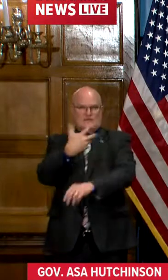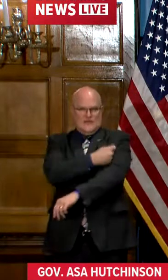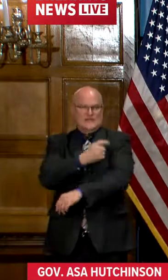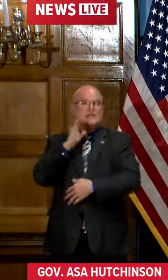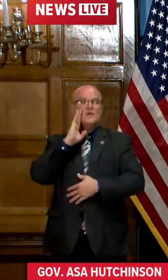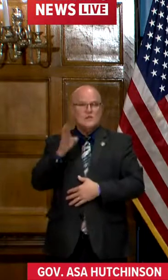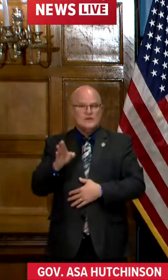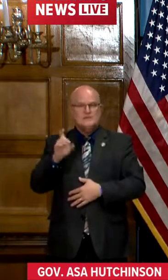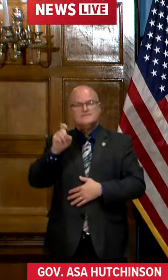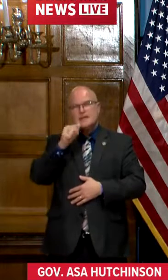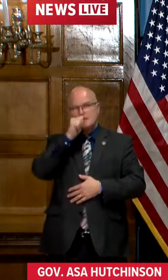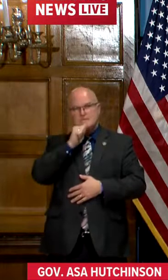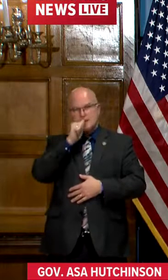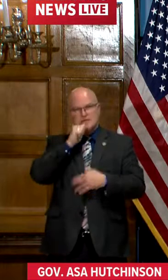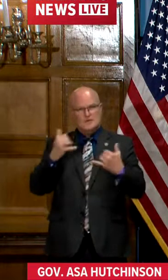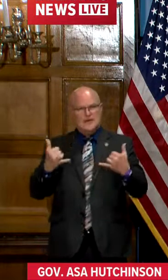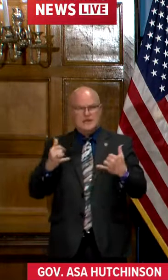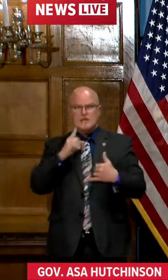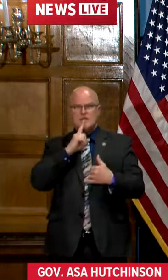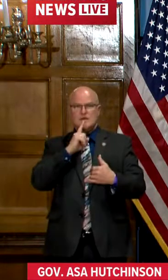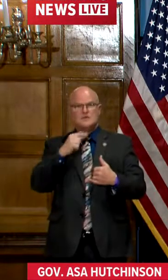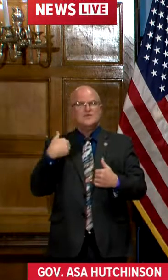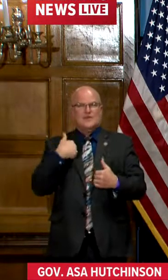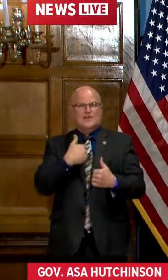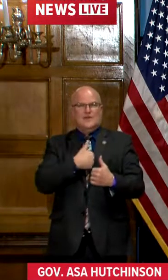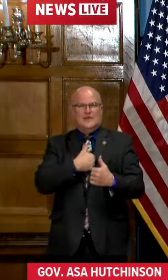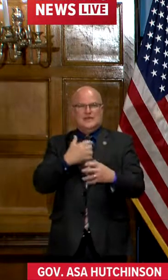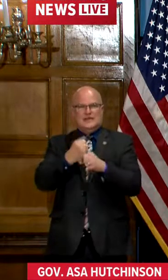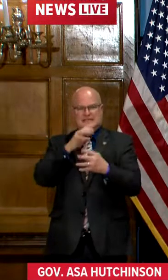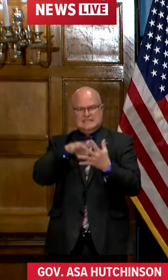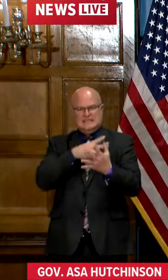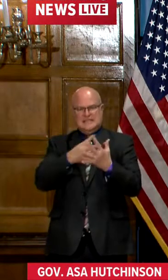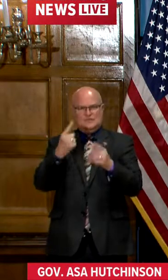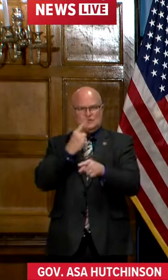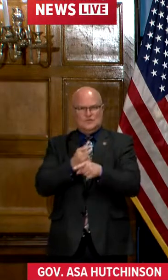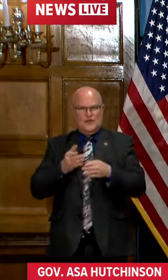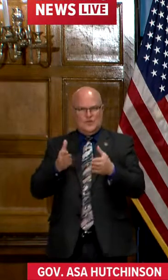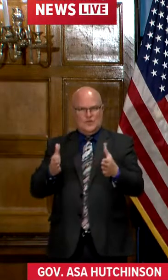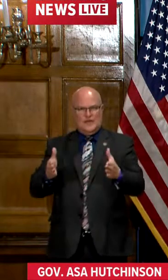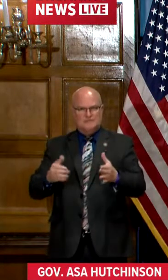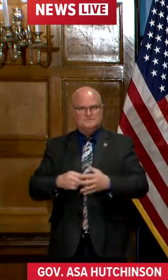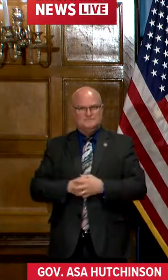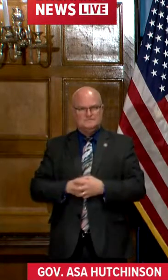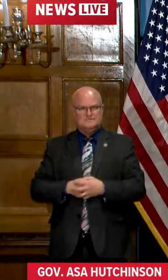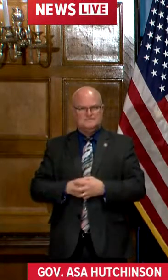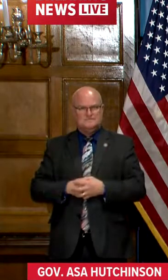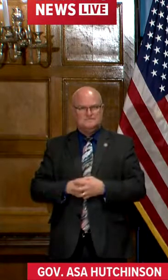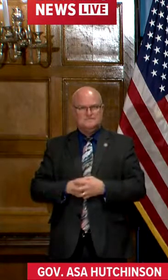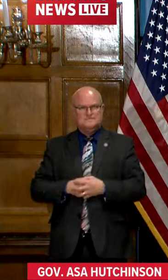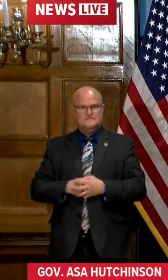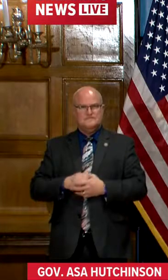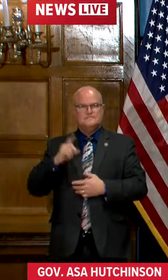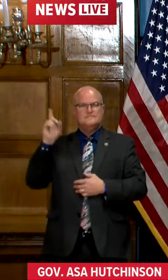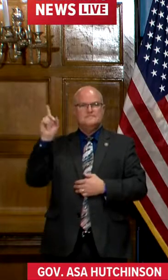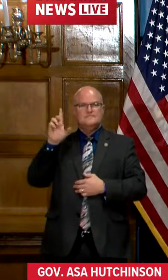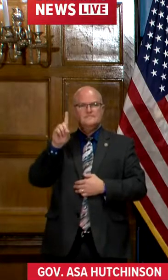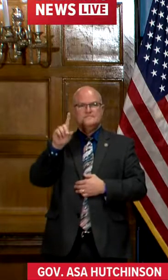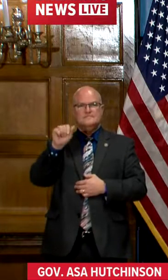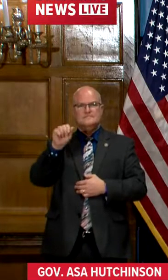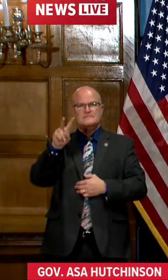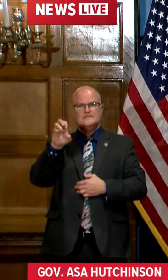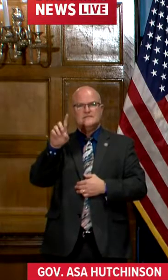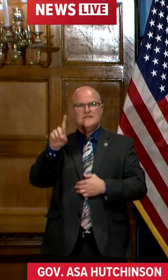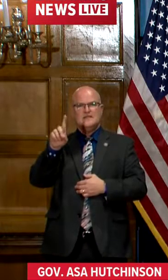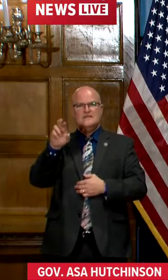They just have to be patient to make sure we get it scheduled in the right way. Governor, this is David Ramsey